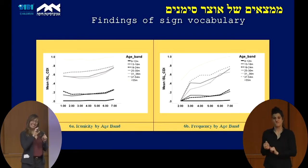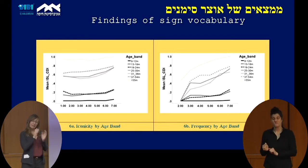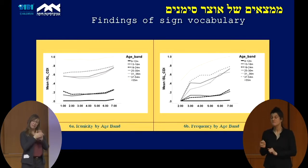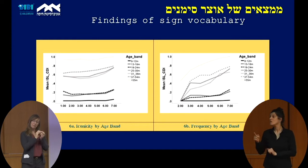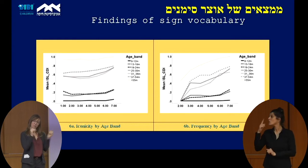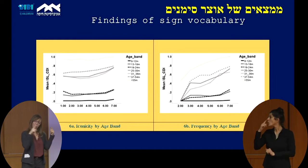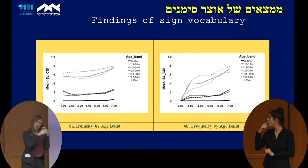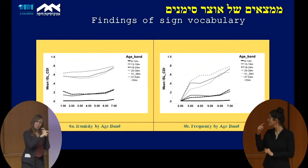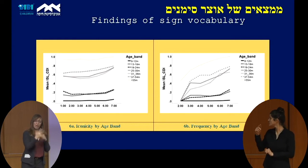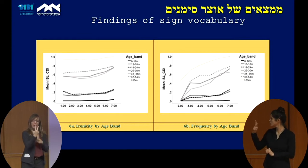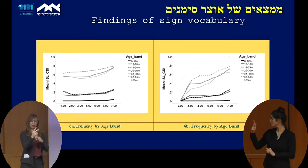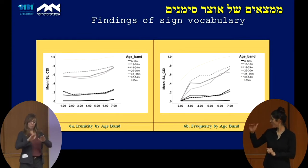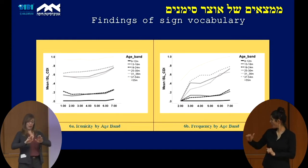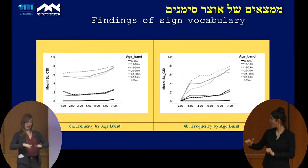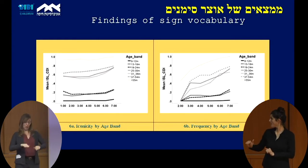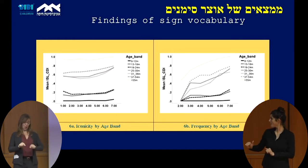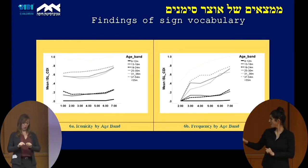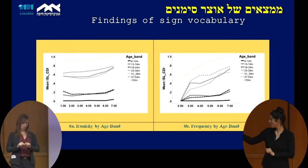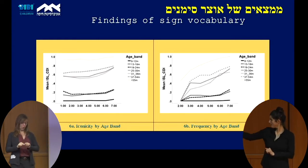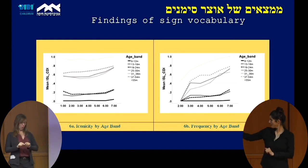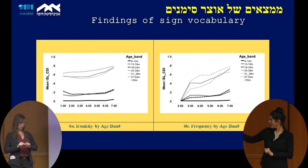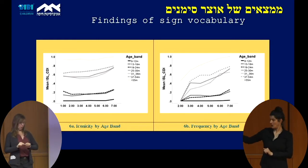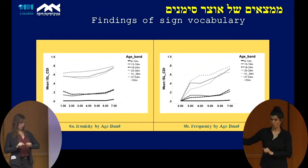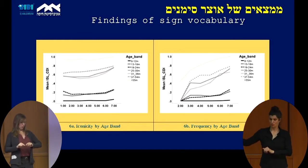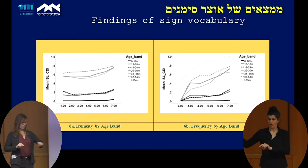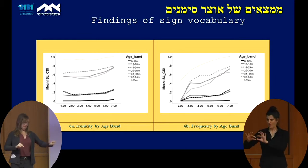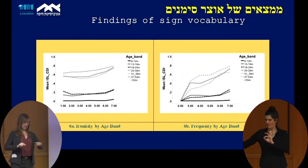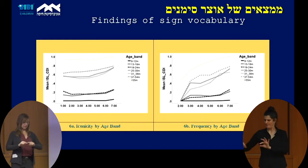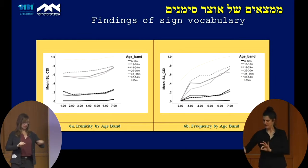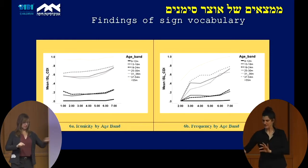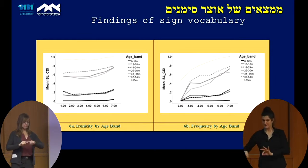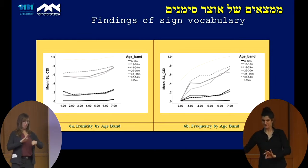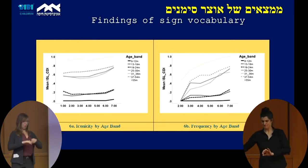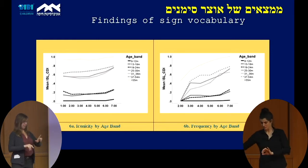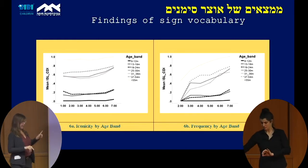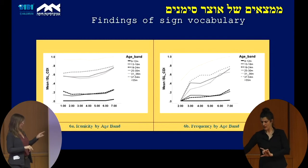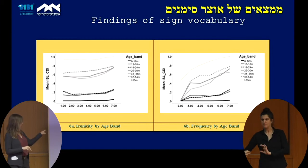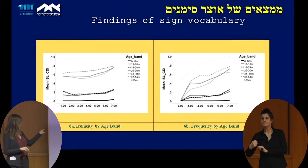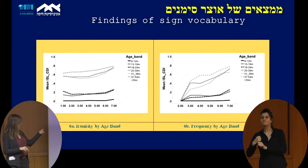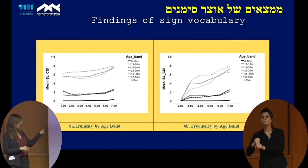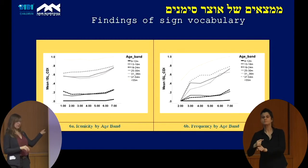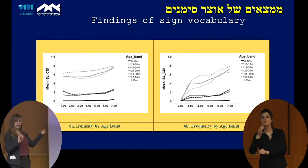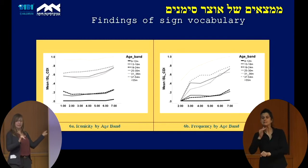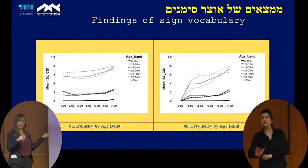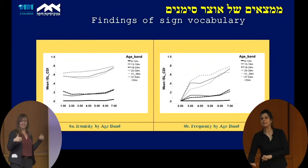lower bands on the left figure, these represent the younger age group.